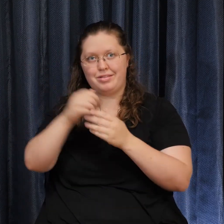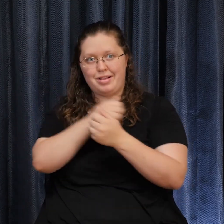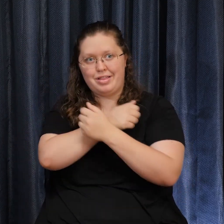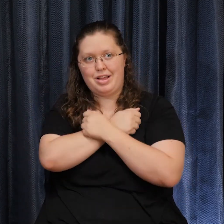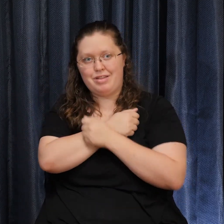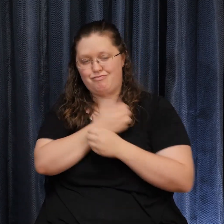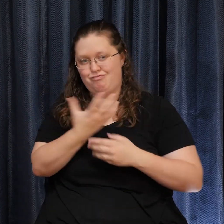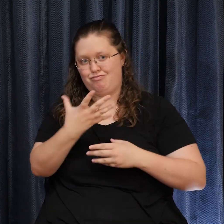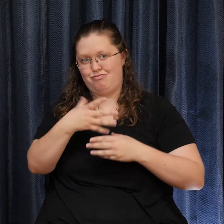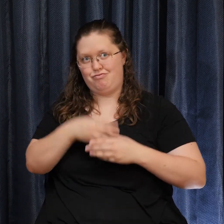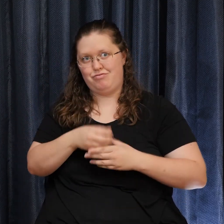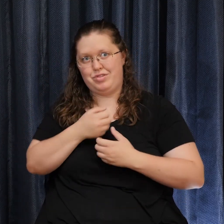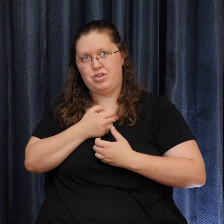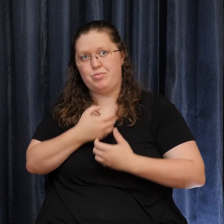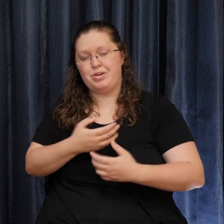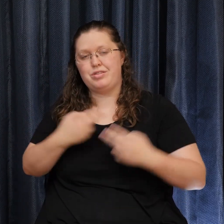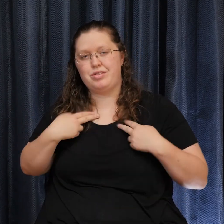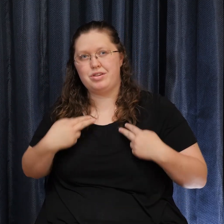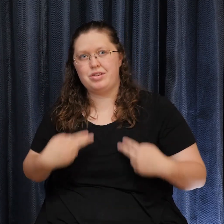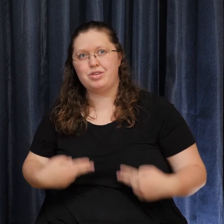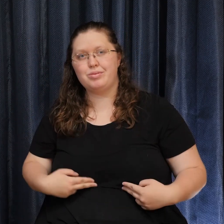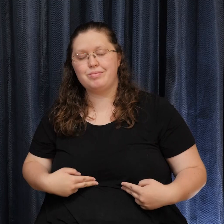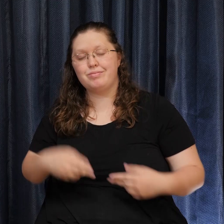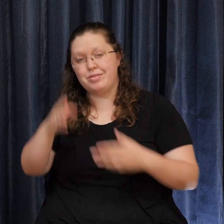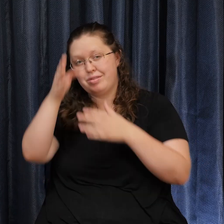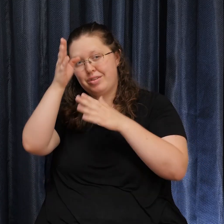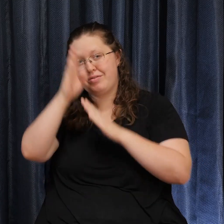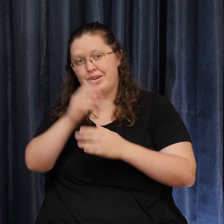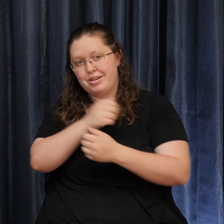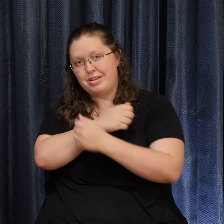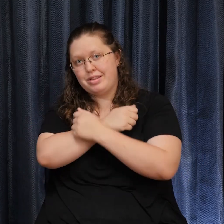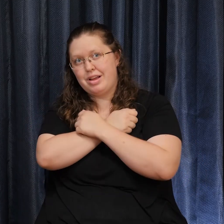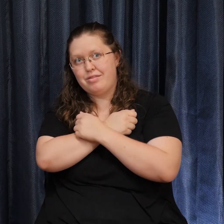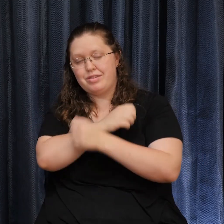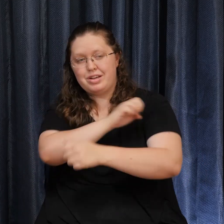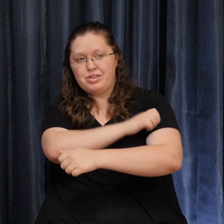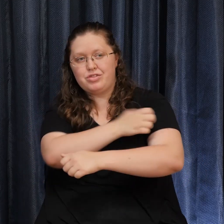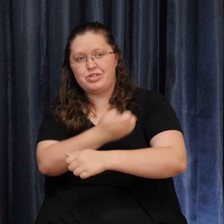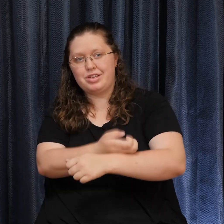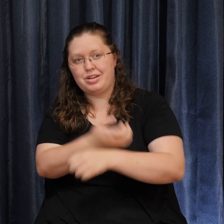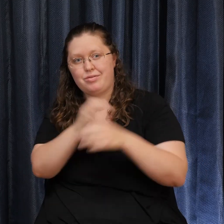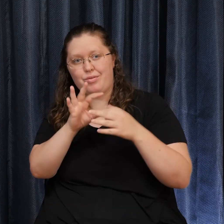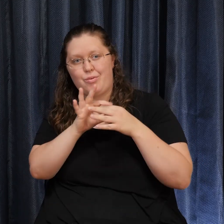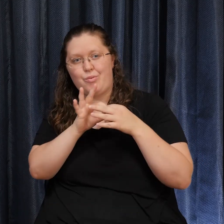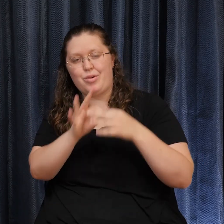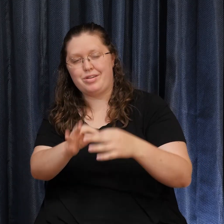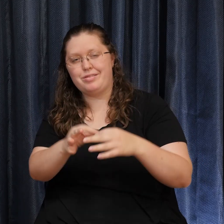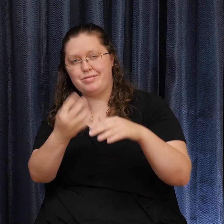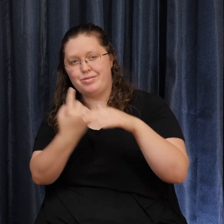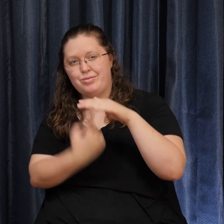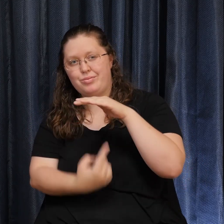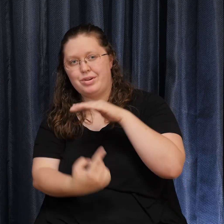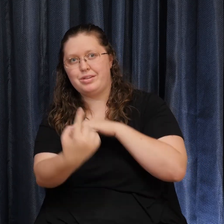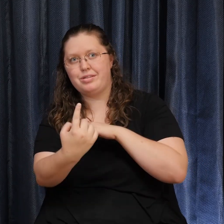feeling. Divine love is the energy of oneness itself. As I remain centered in divine love,